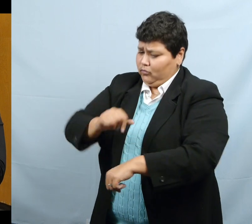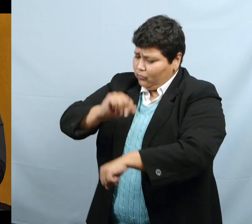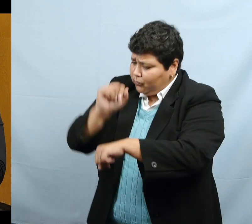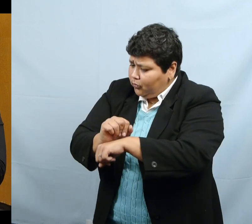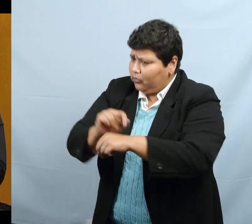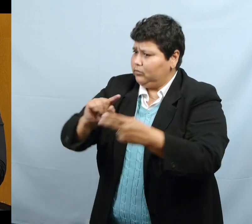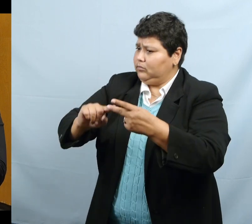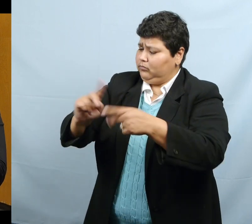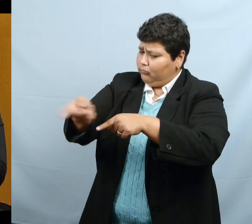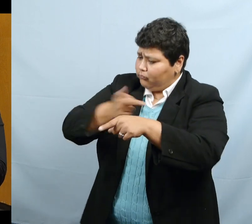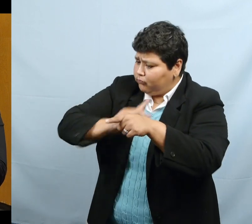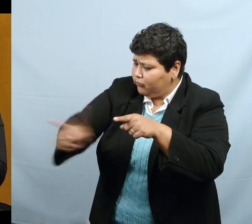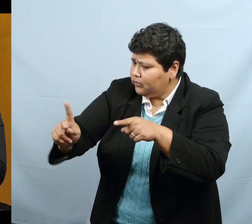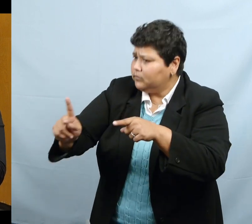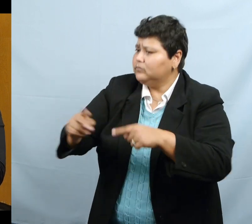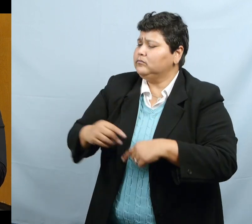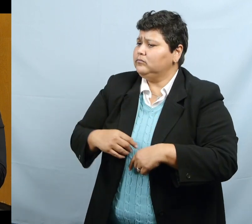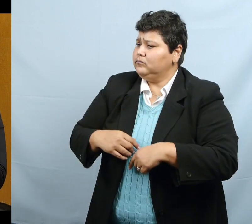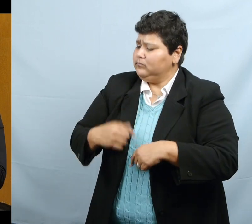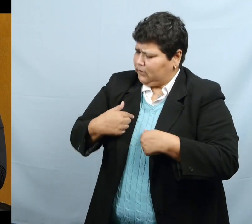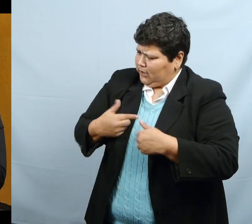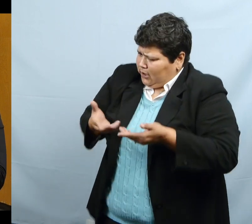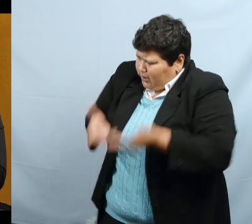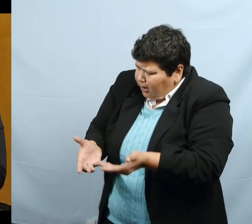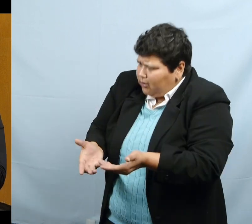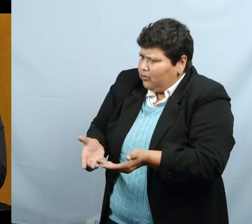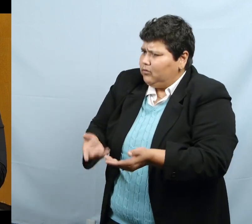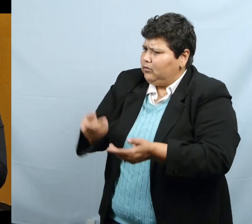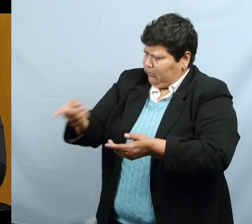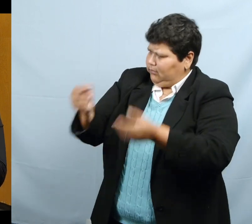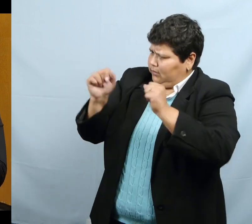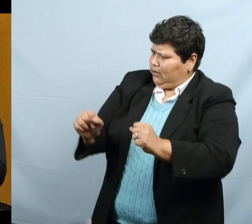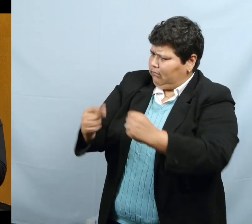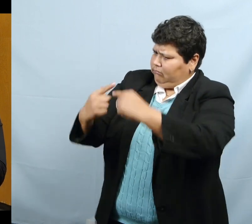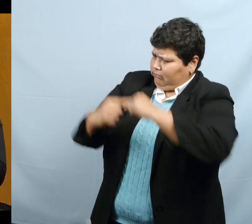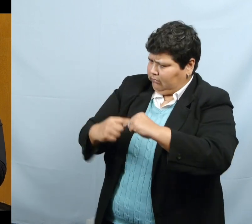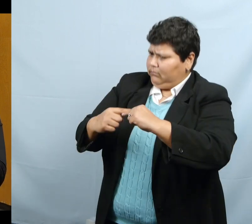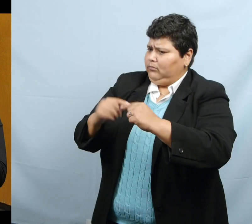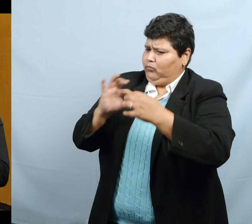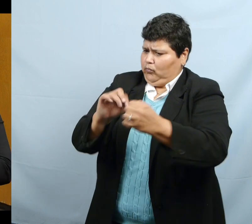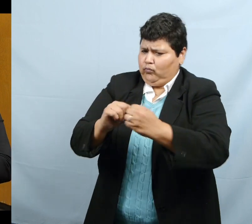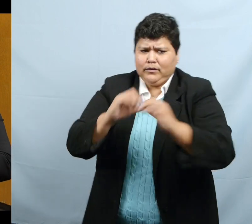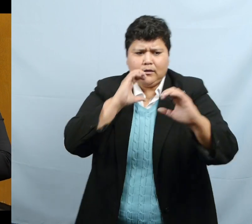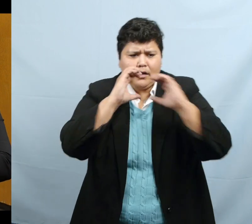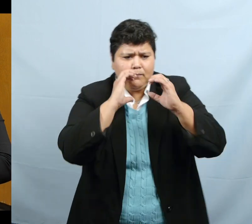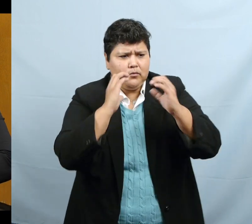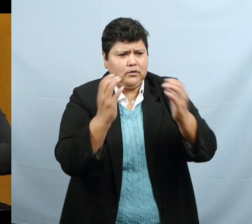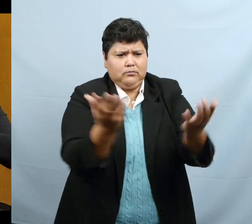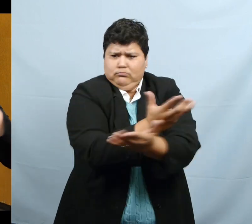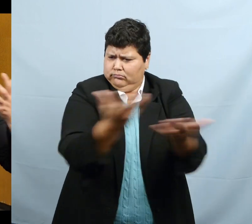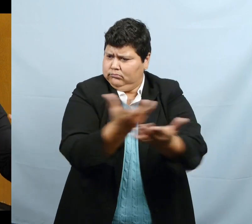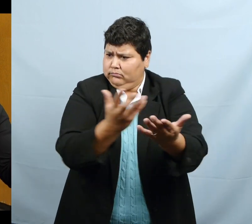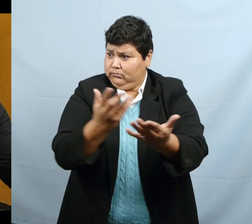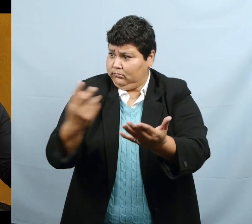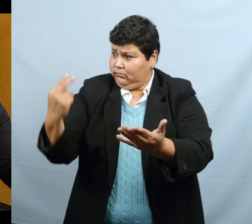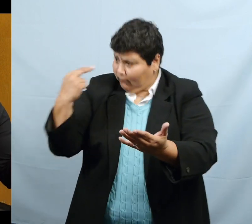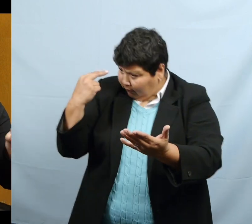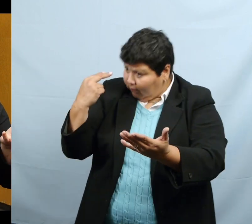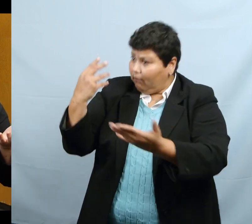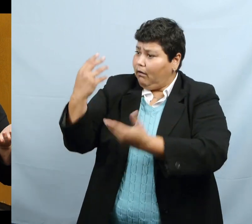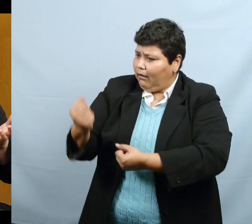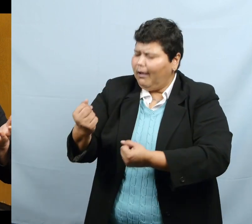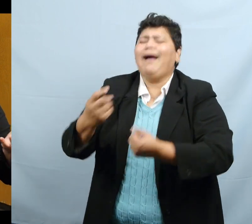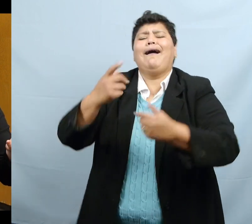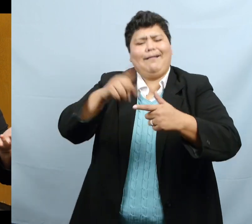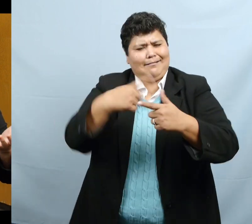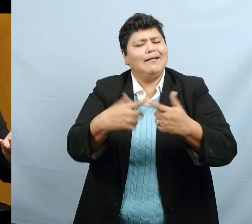that they can count on me for this communication situation. And then also